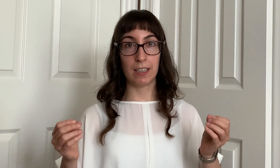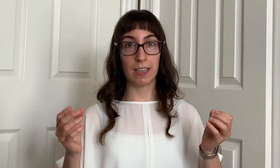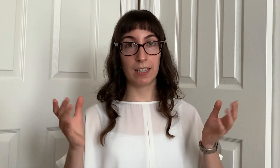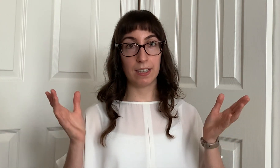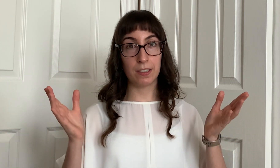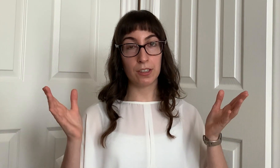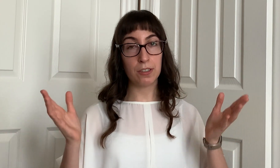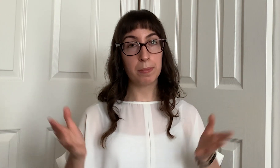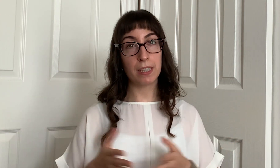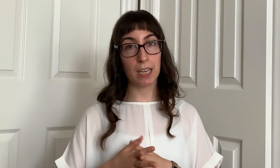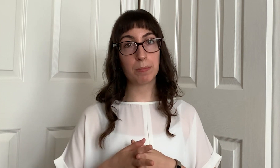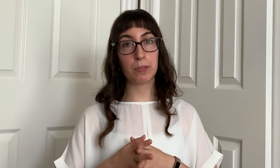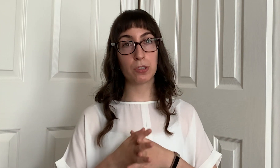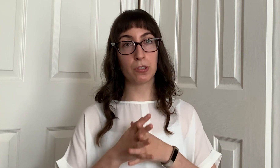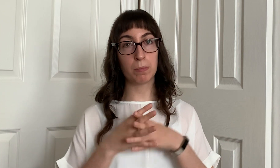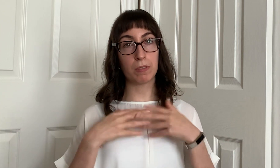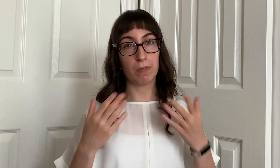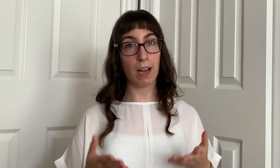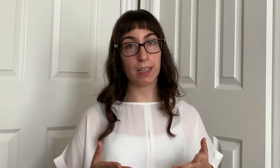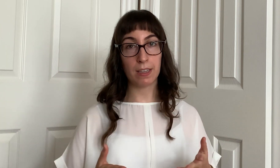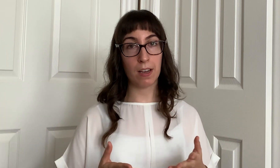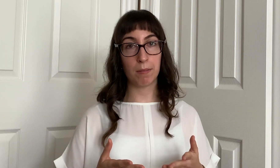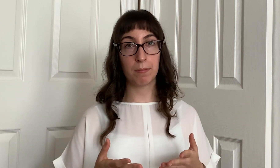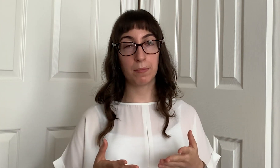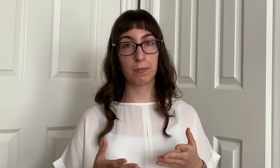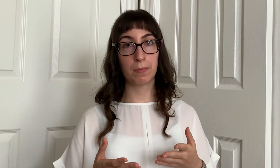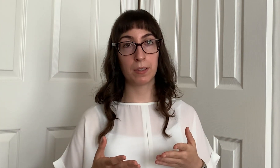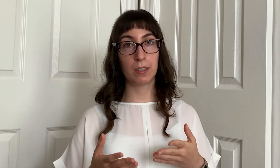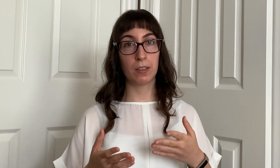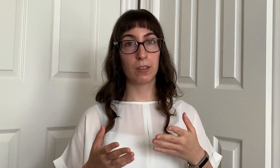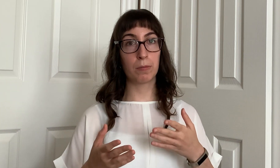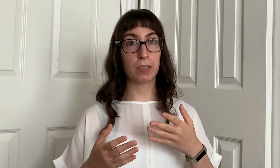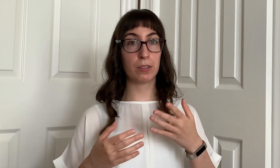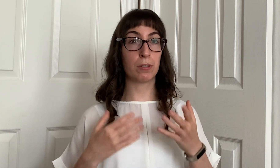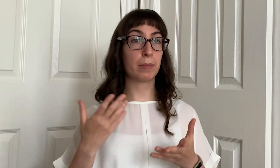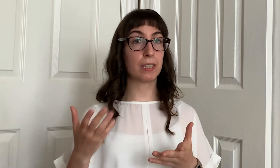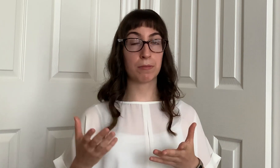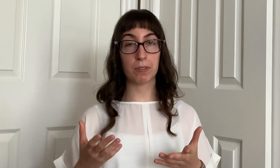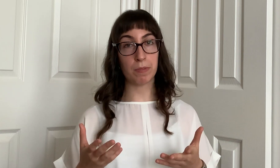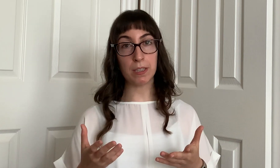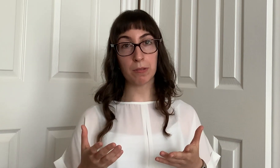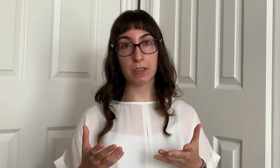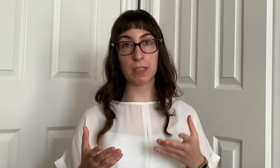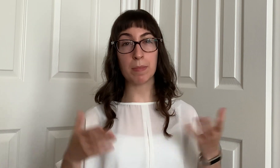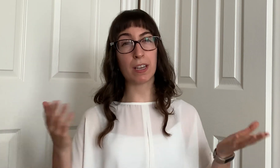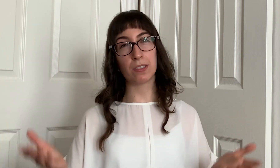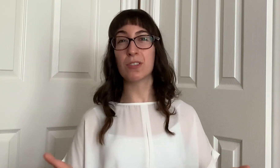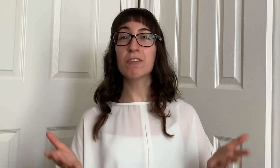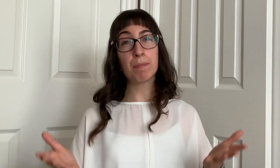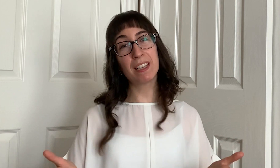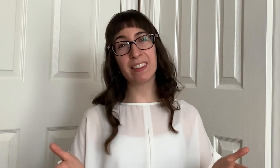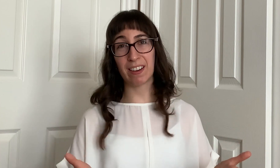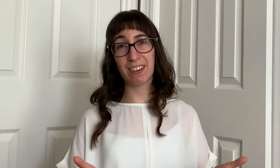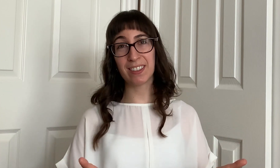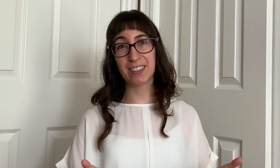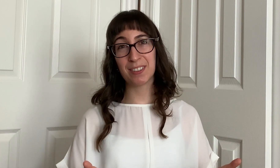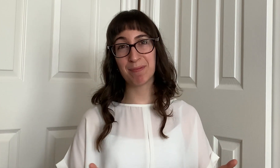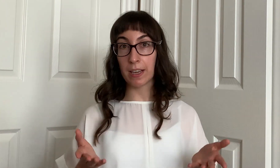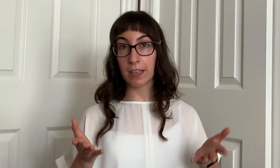and you'll be able to provide them with so many different resources because you've been there so yeah